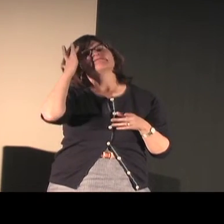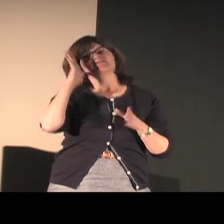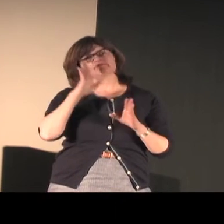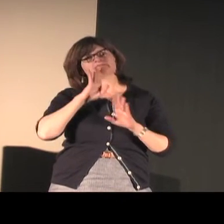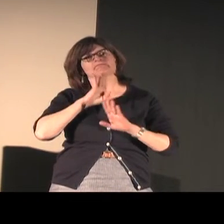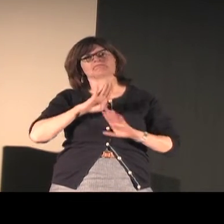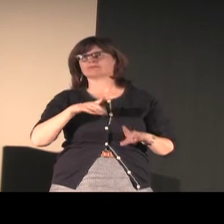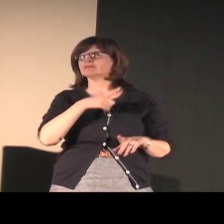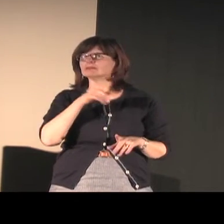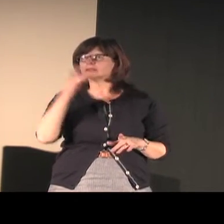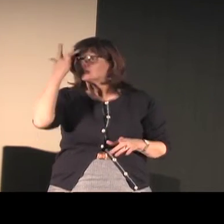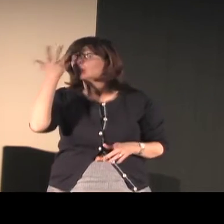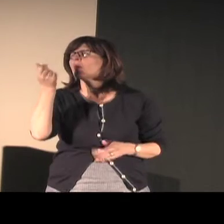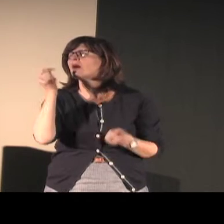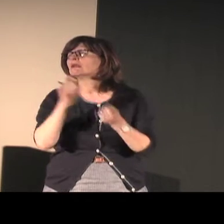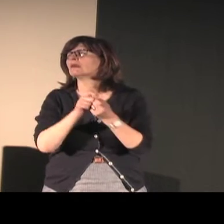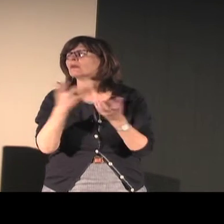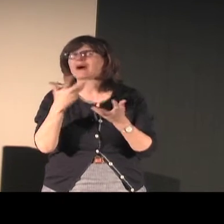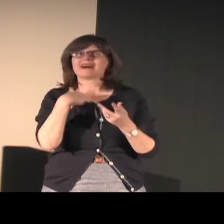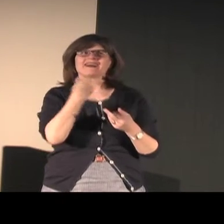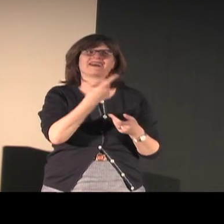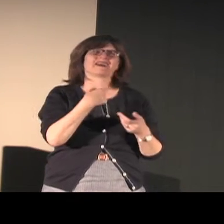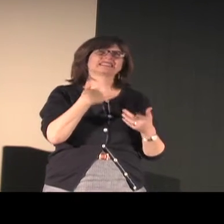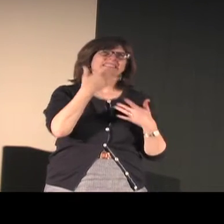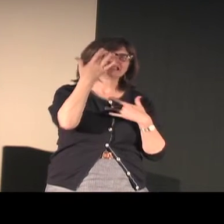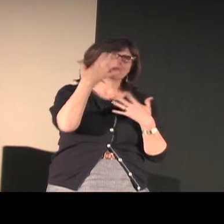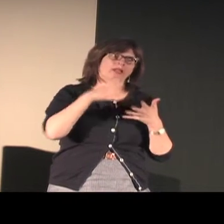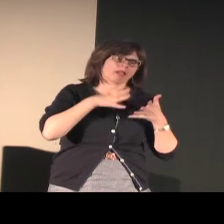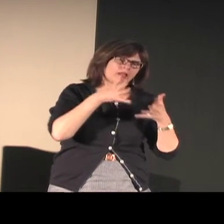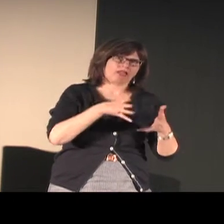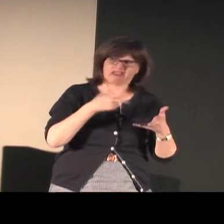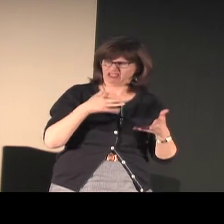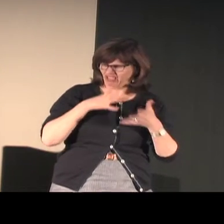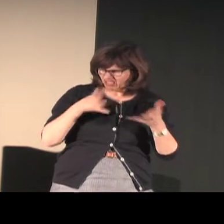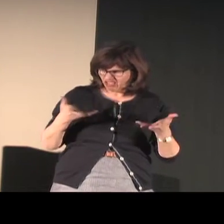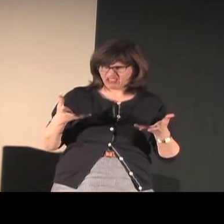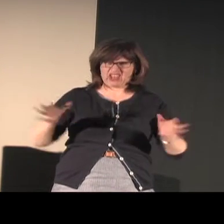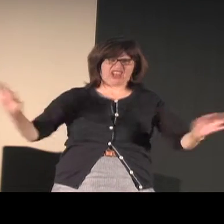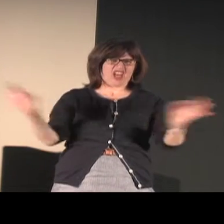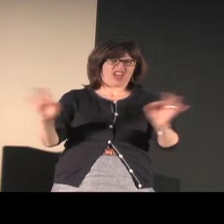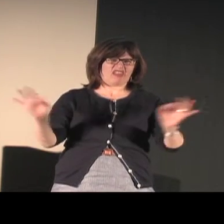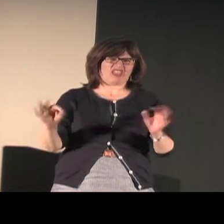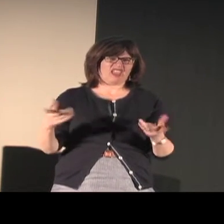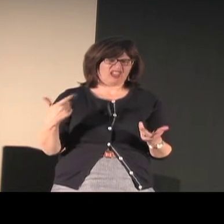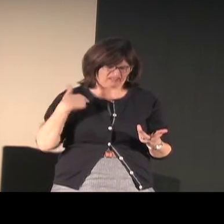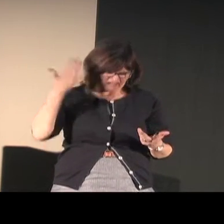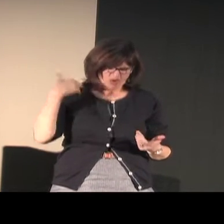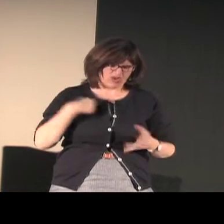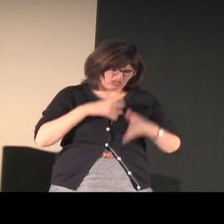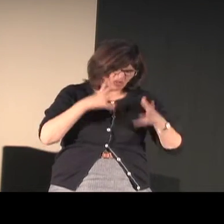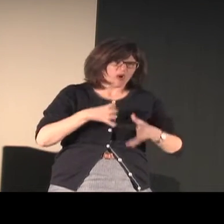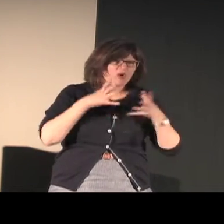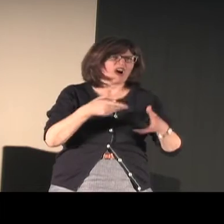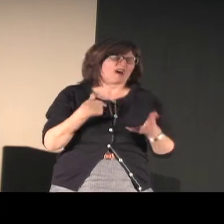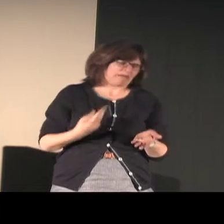Other women said, oh, right, sick. And then she immediately said, what do you mean sick? Tell me more about it. And I said, oh, you know, I was nauseous. And she said, so what?